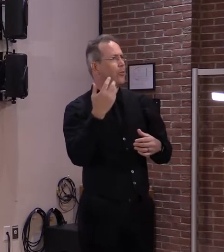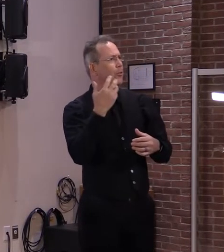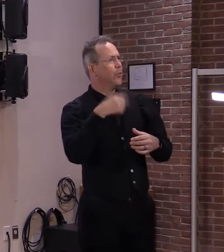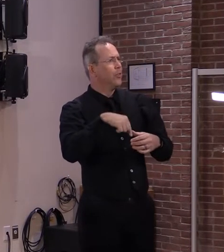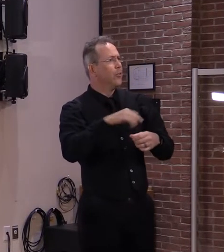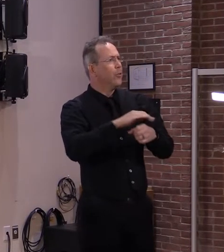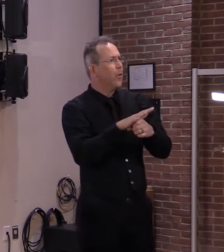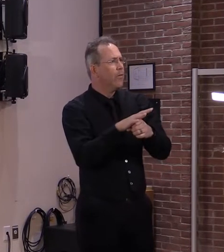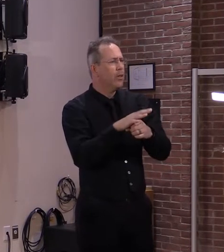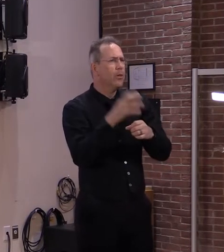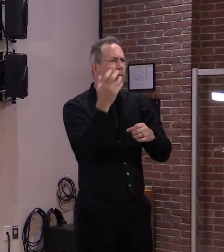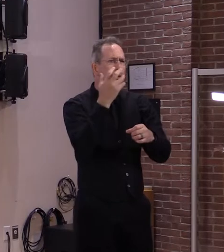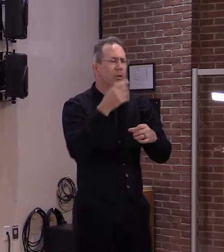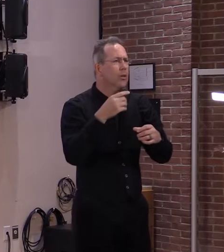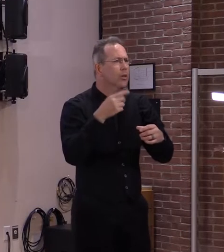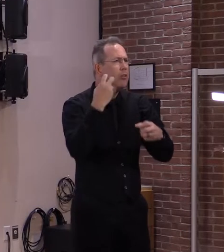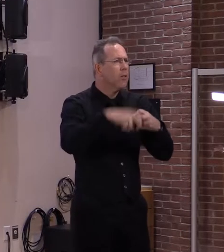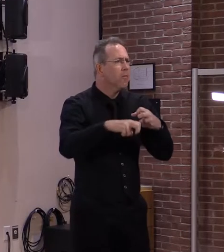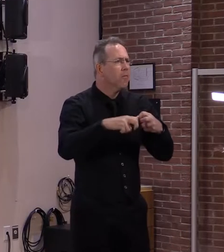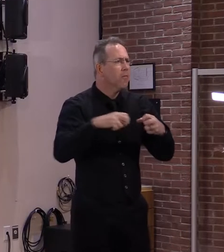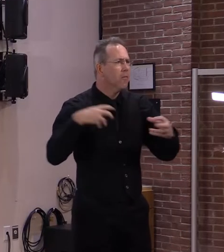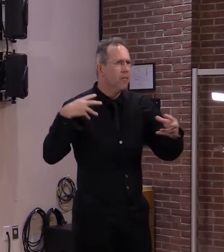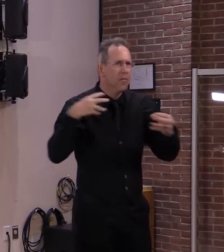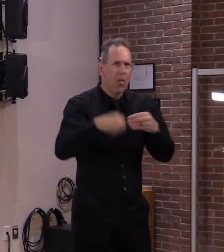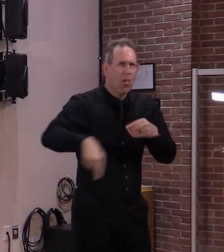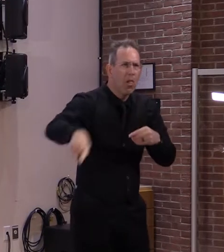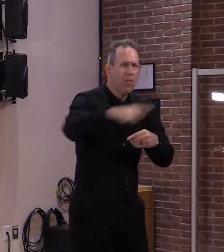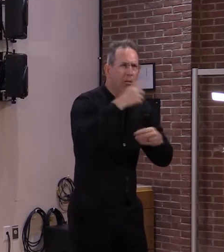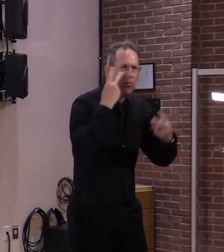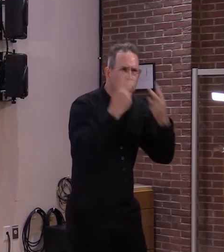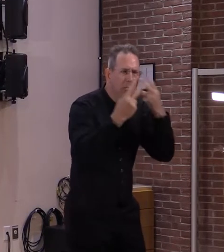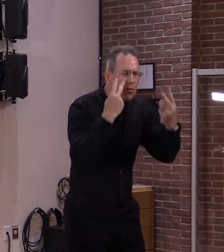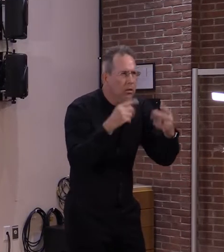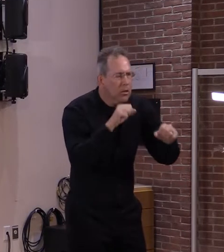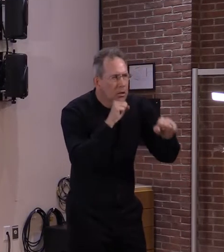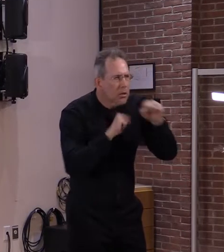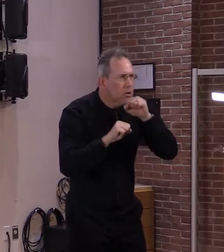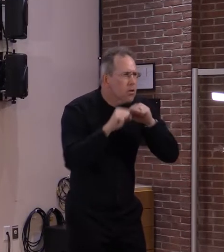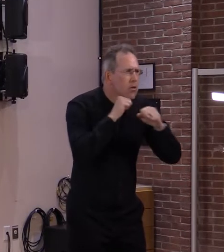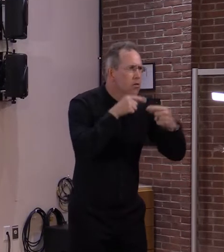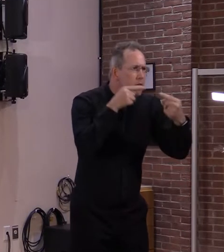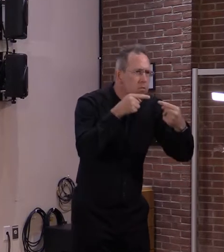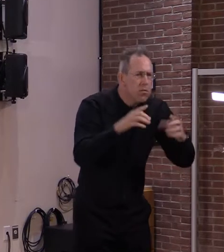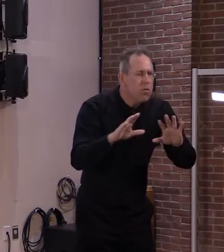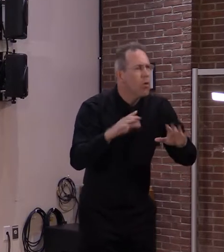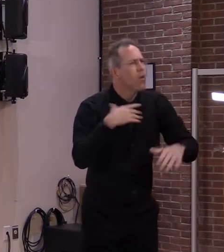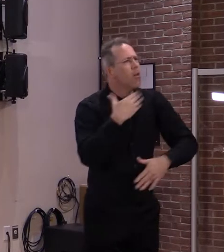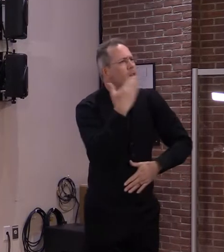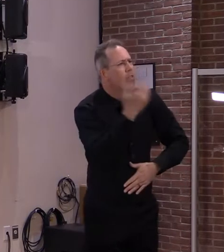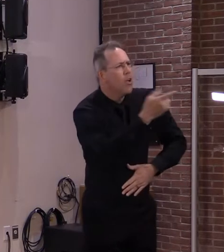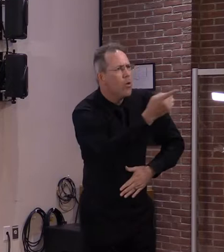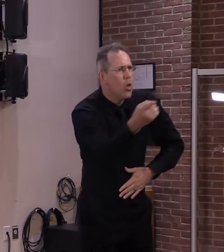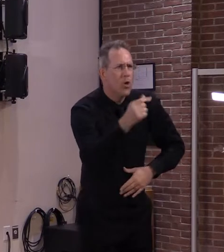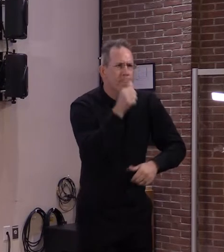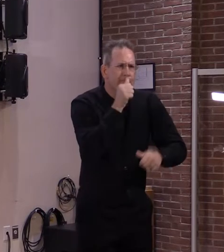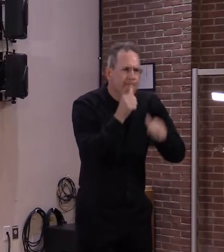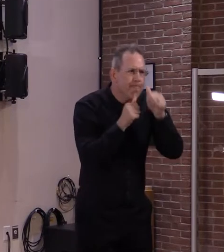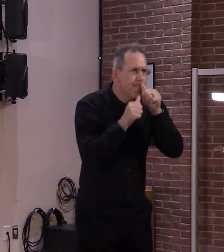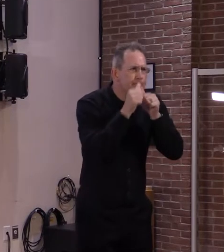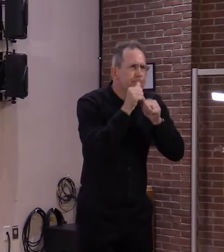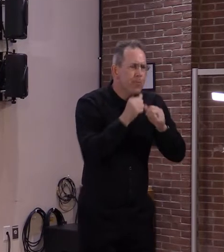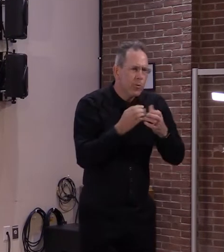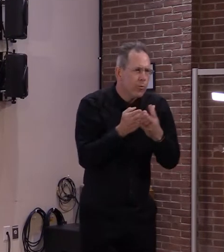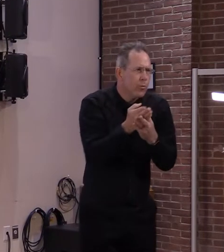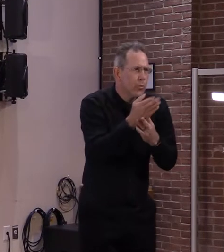on all of us. I can't thank you enough for your dedication, flexibility, and resilience as we continue to